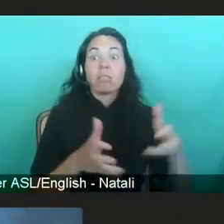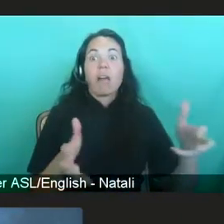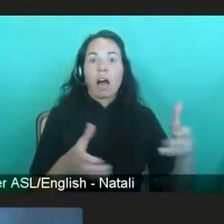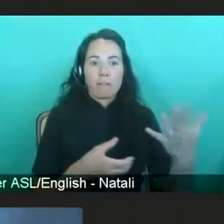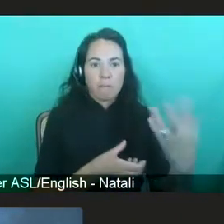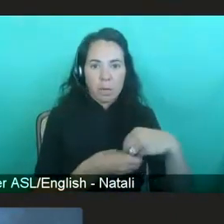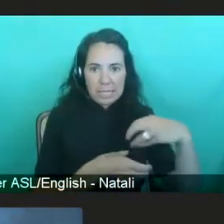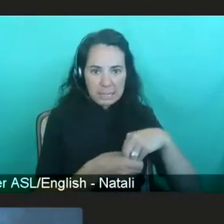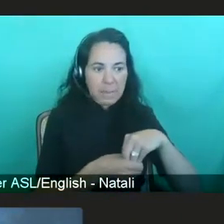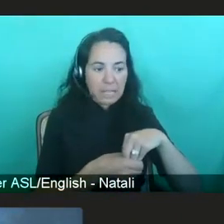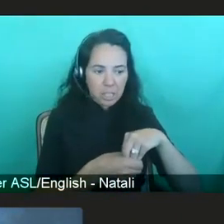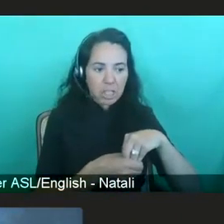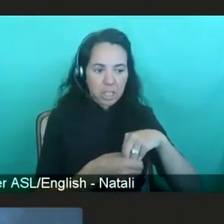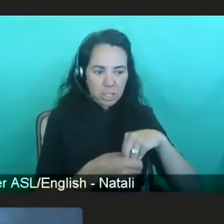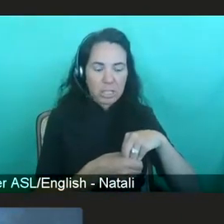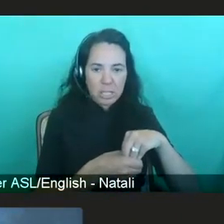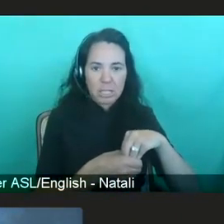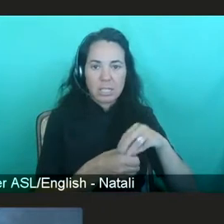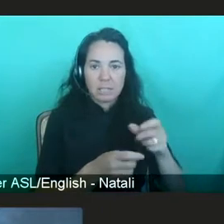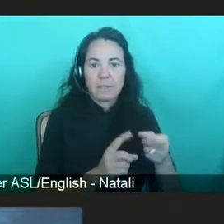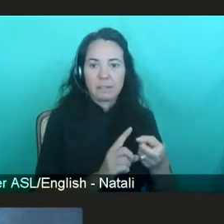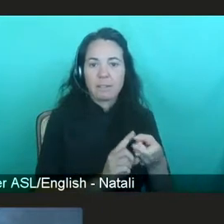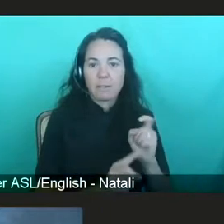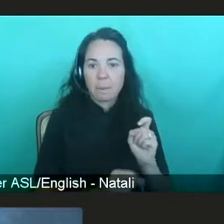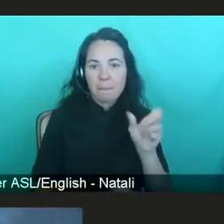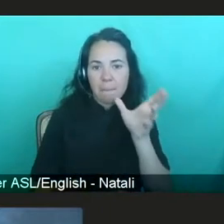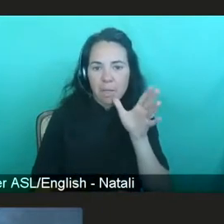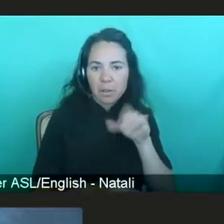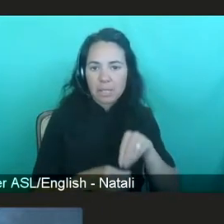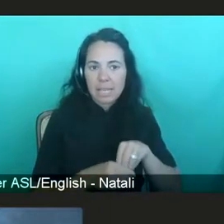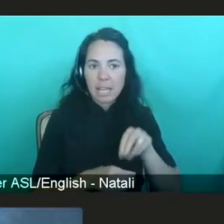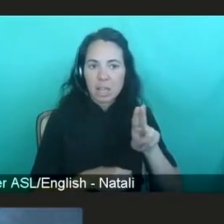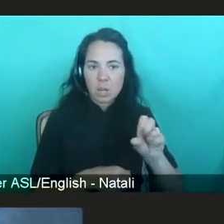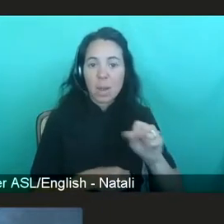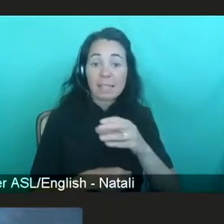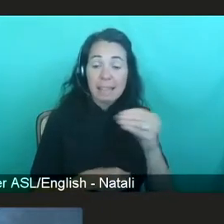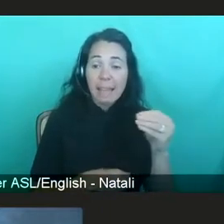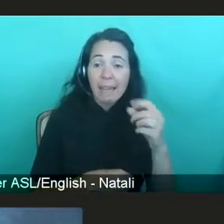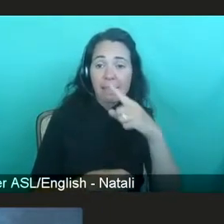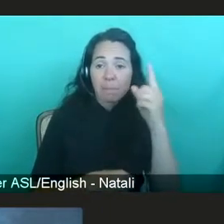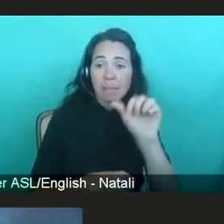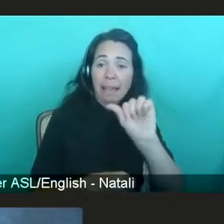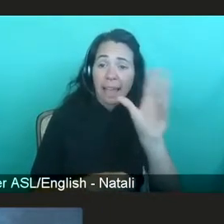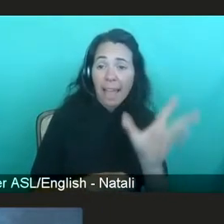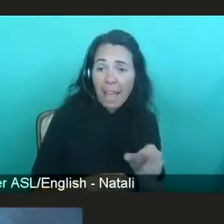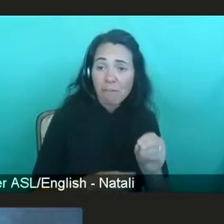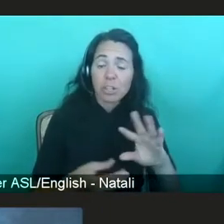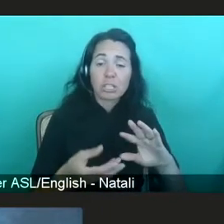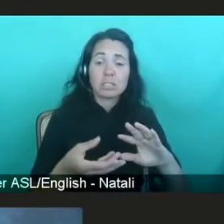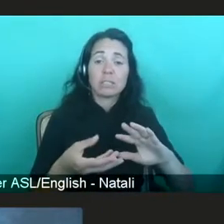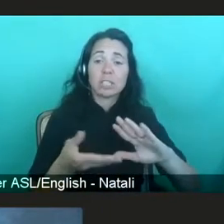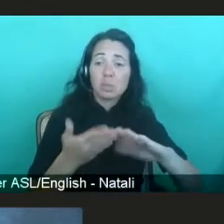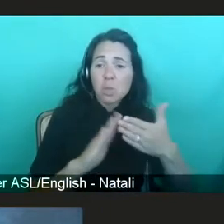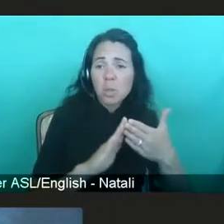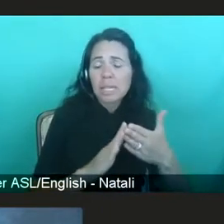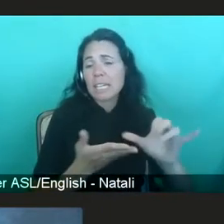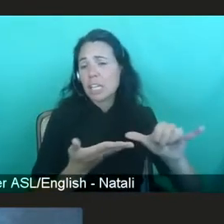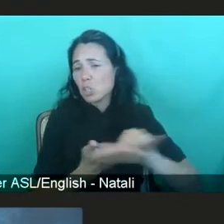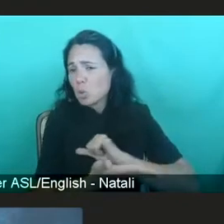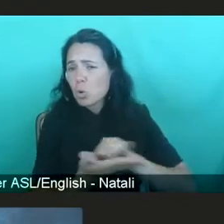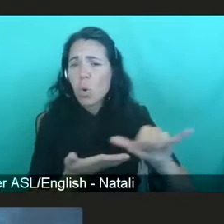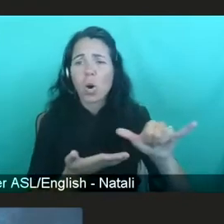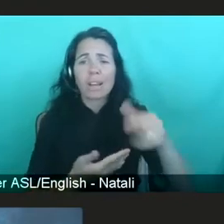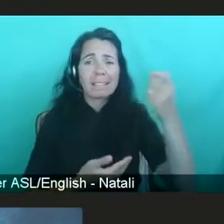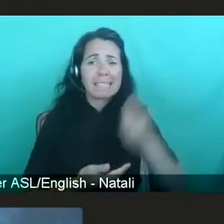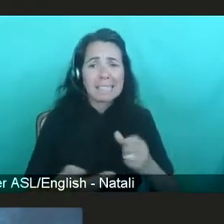the, from mothers in the United States, the black African community in New York and other southern cities